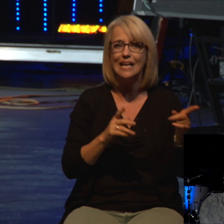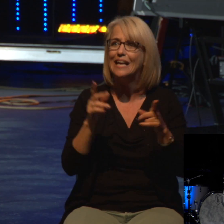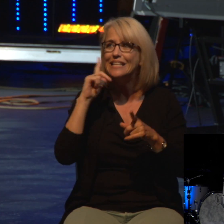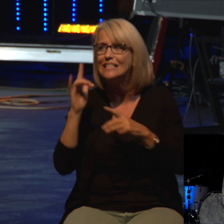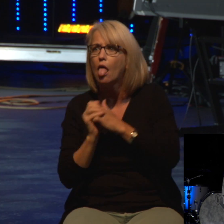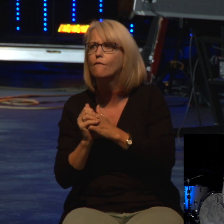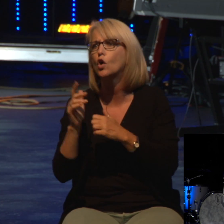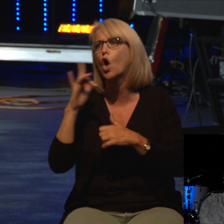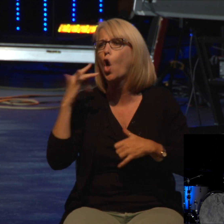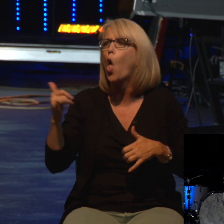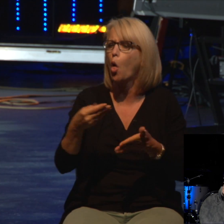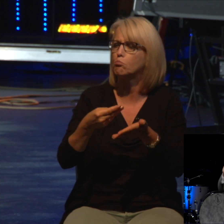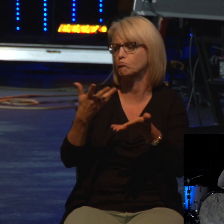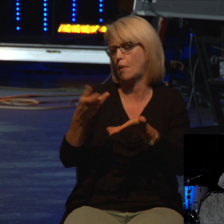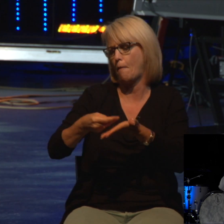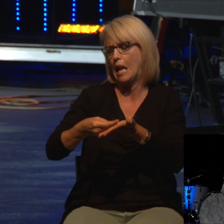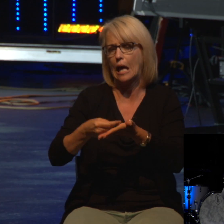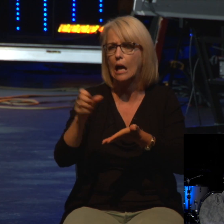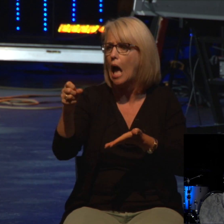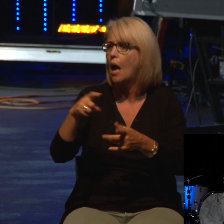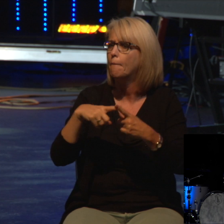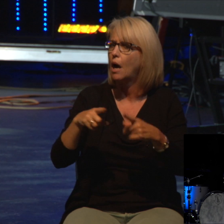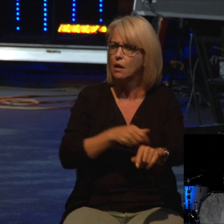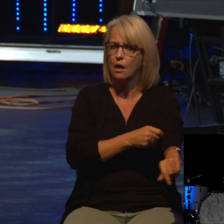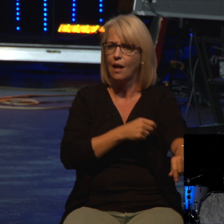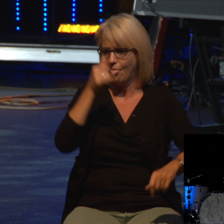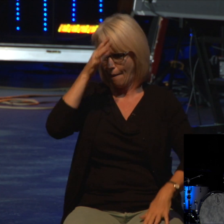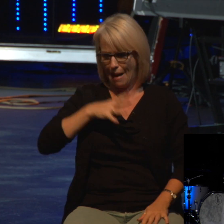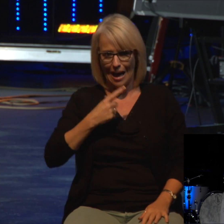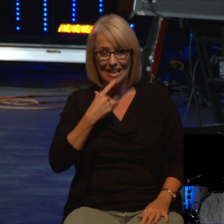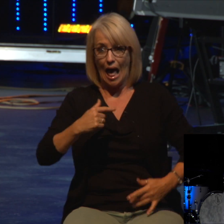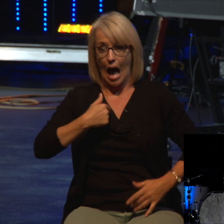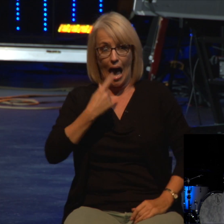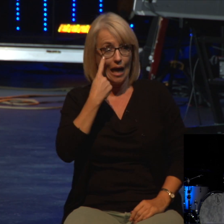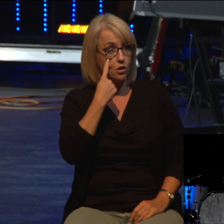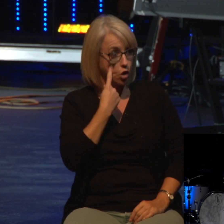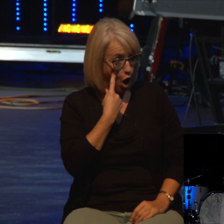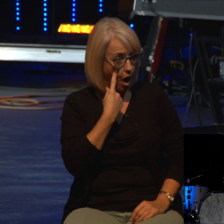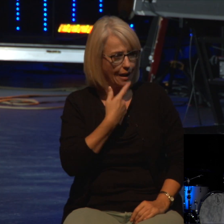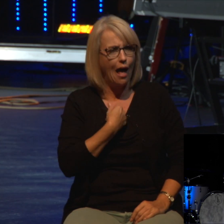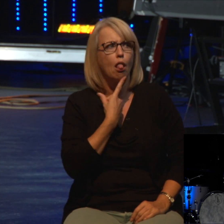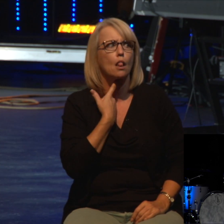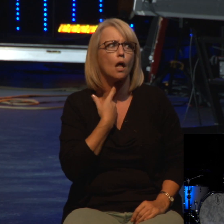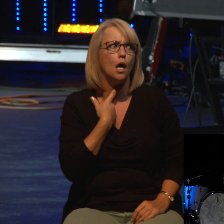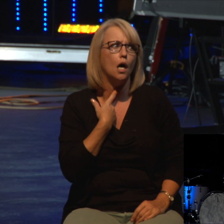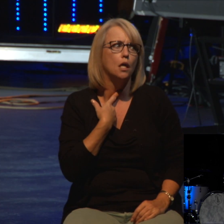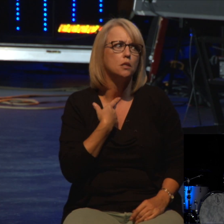But Achan said, I saw it. I coveted it. I took it. I